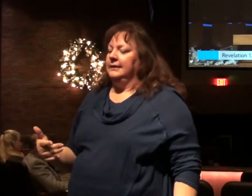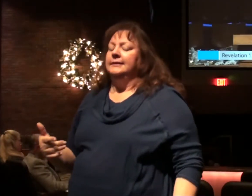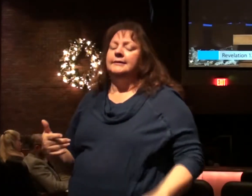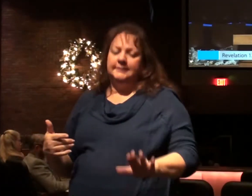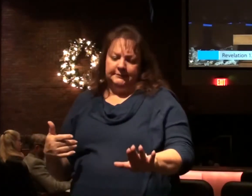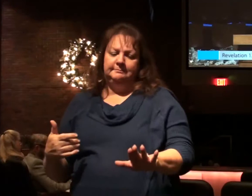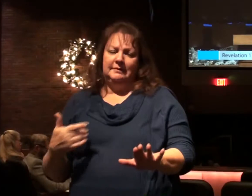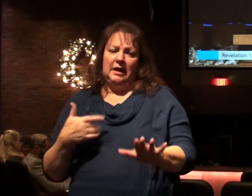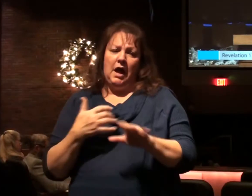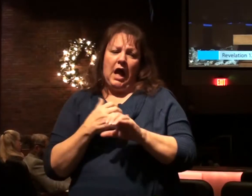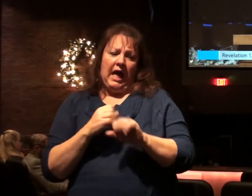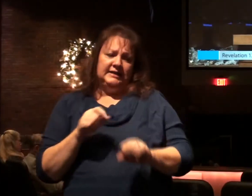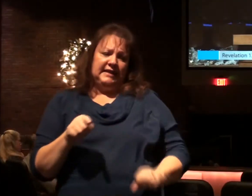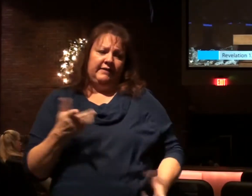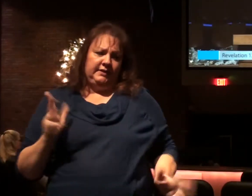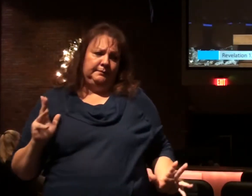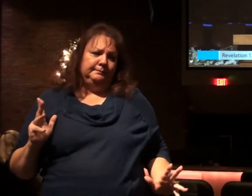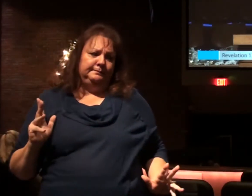there for I redeemed him.